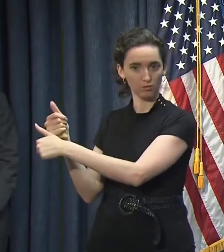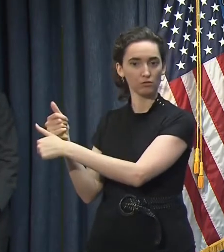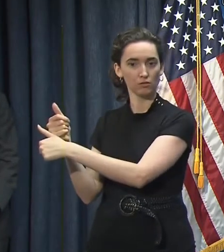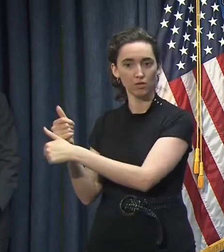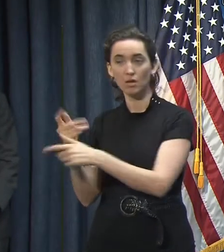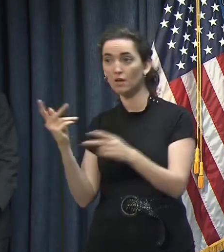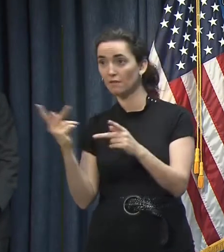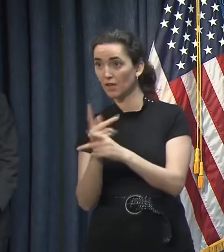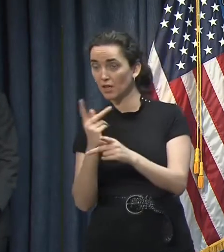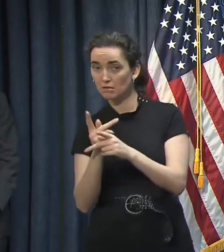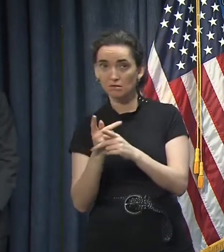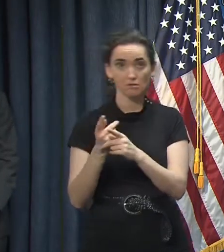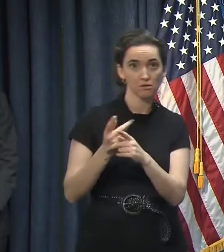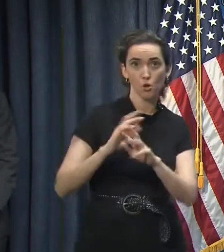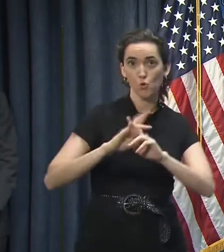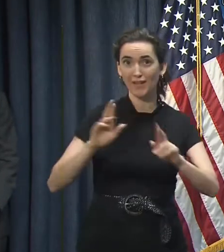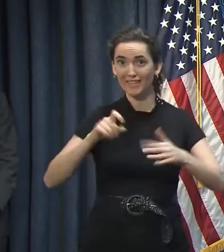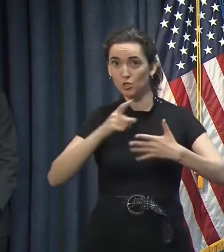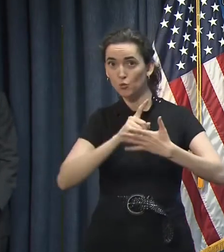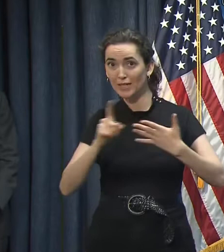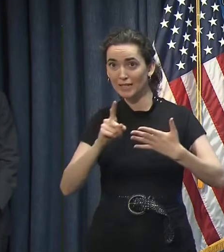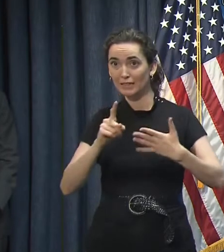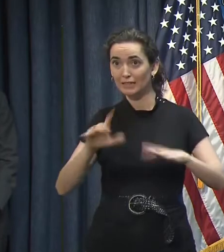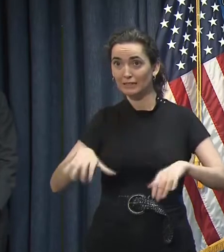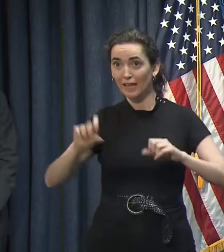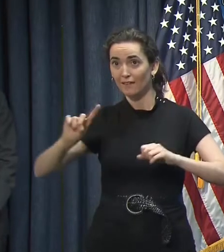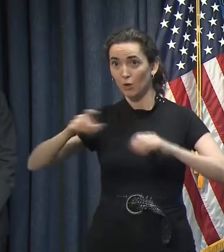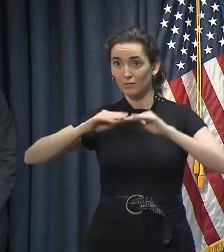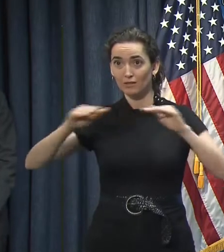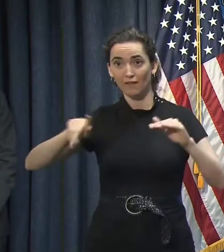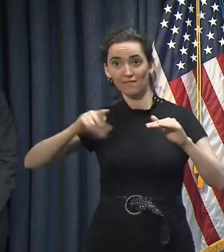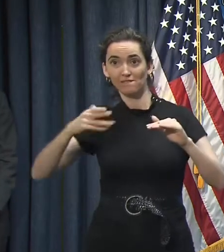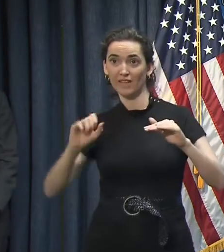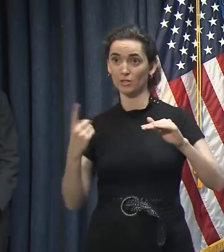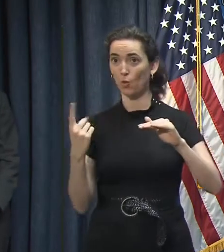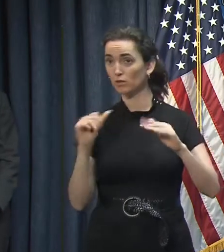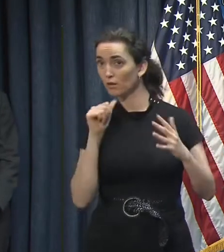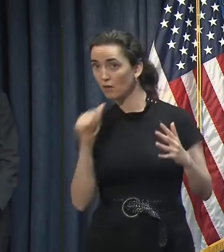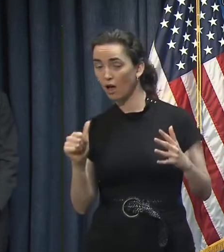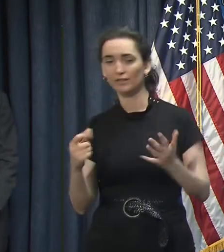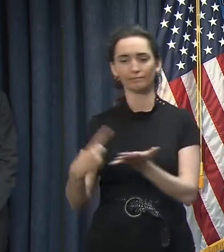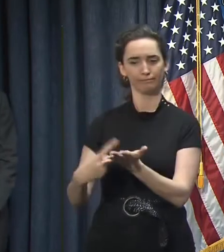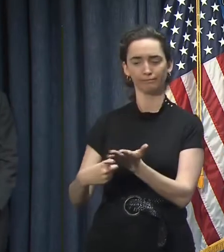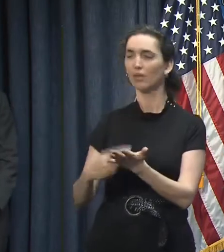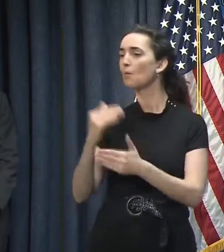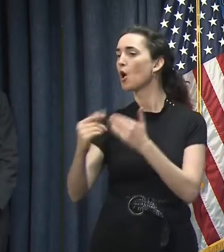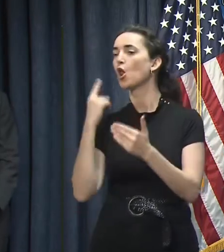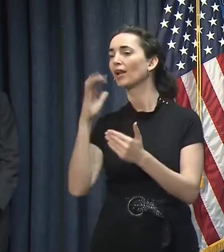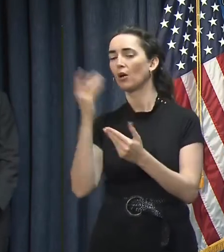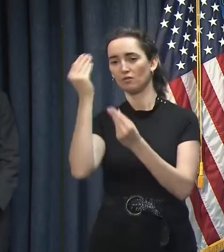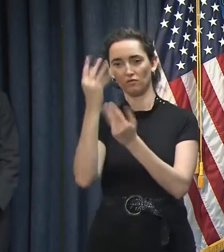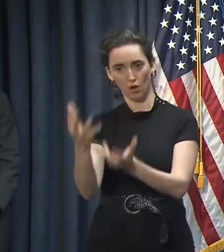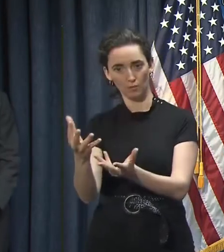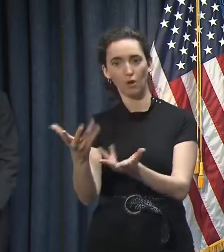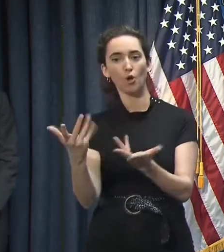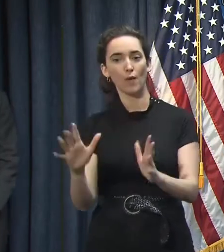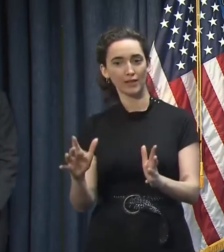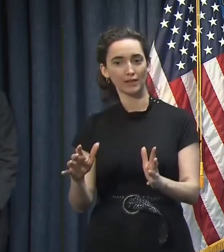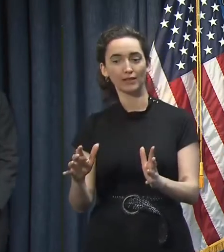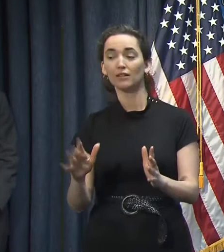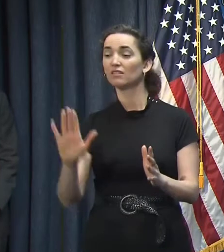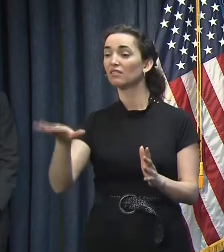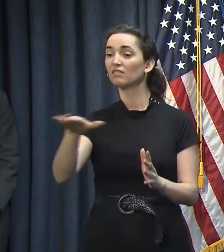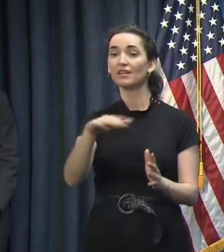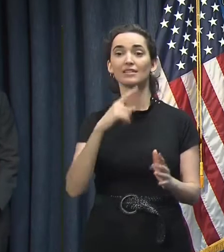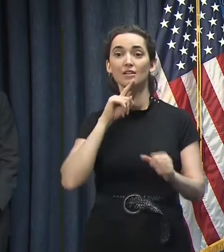whether we transition this week to phase one or not. I told him exactly what that process would look like and that I couldn't